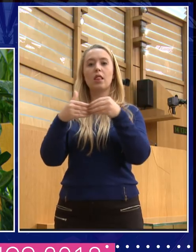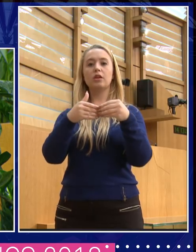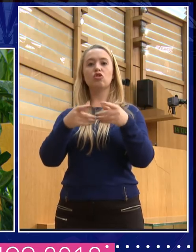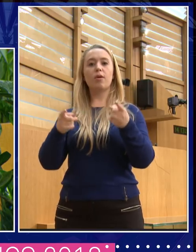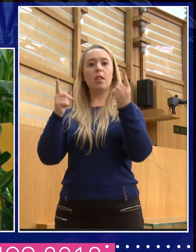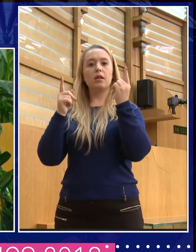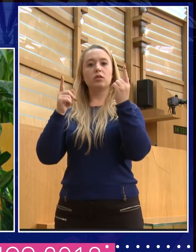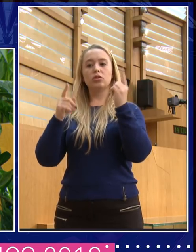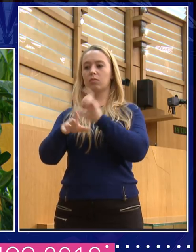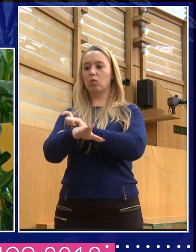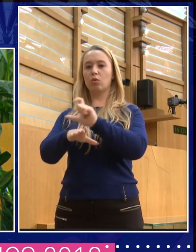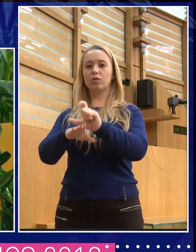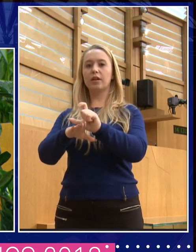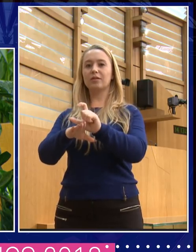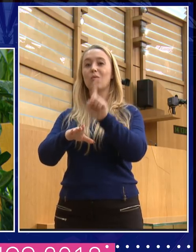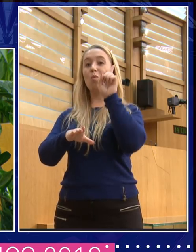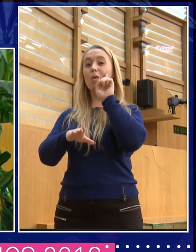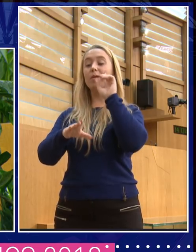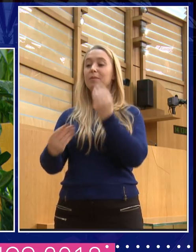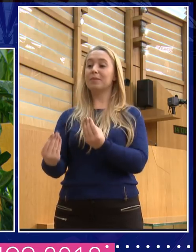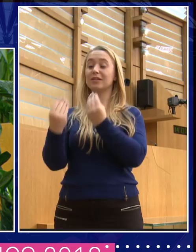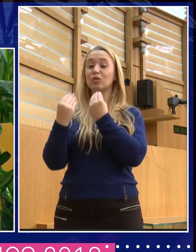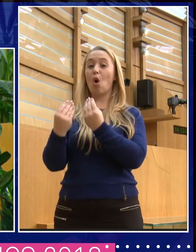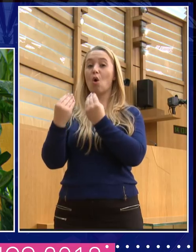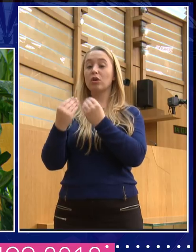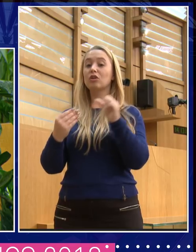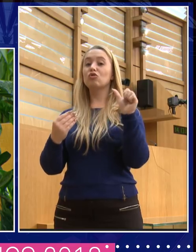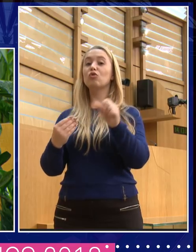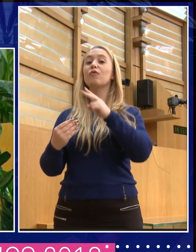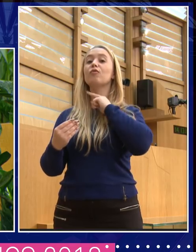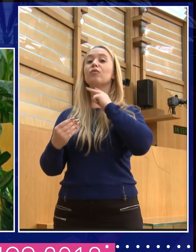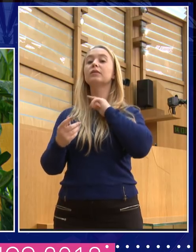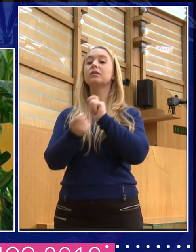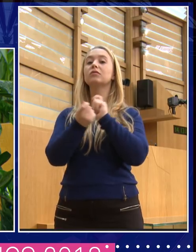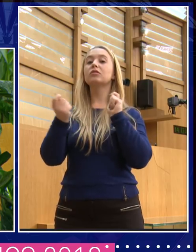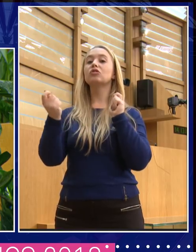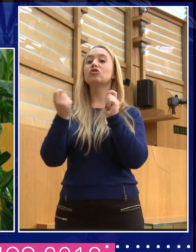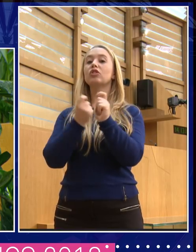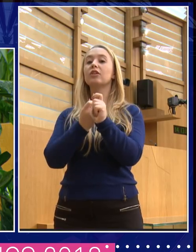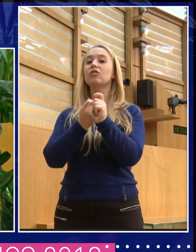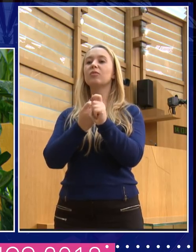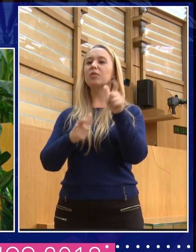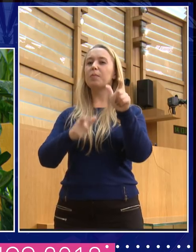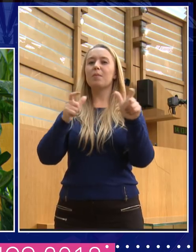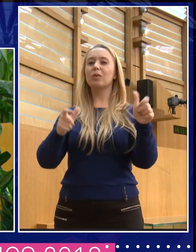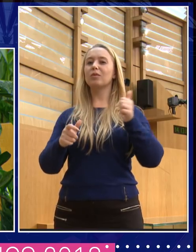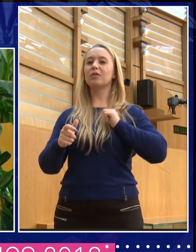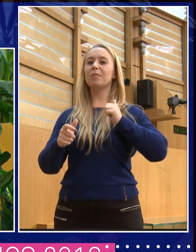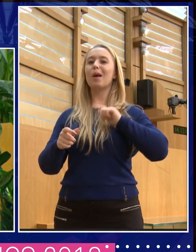hear the voice of a woman as a voice of knowledge or authority. And that came over very